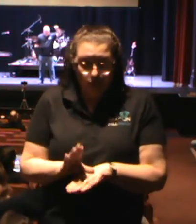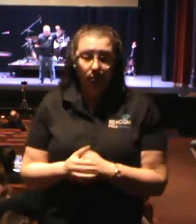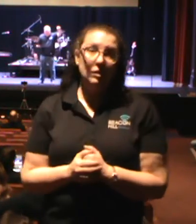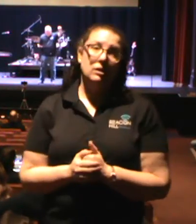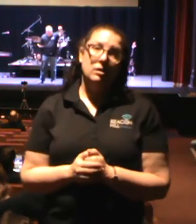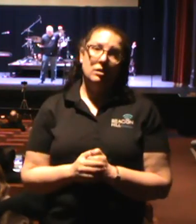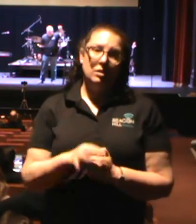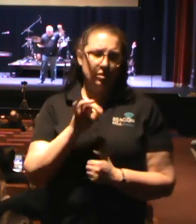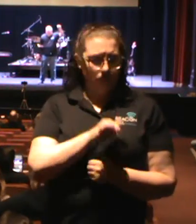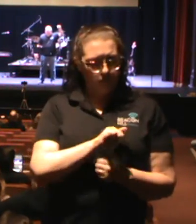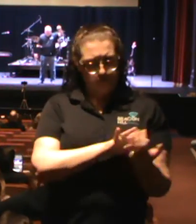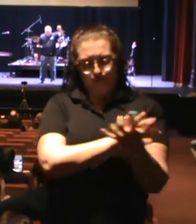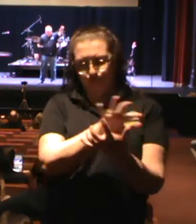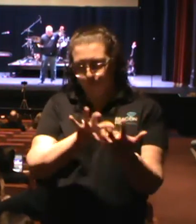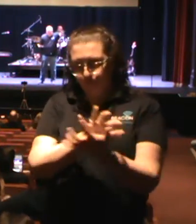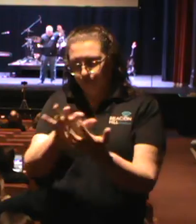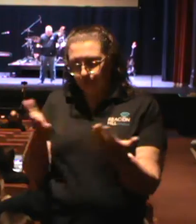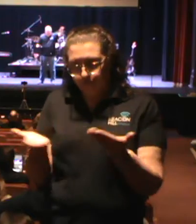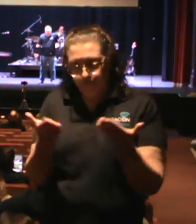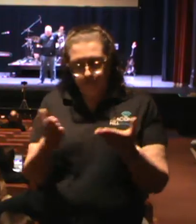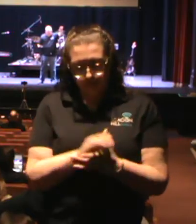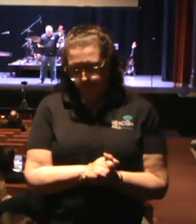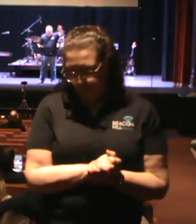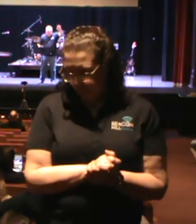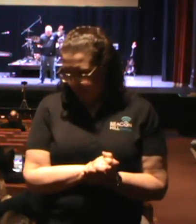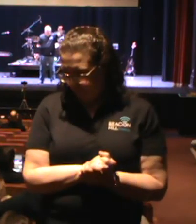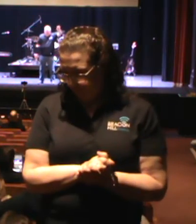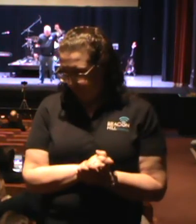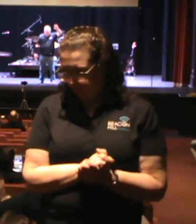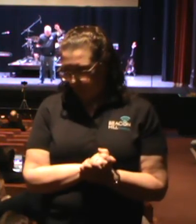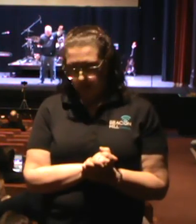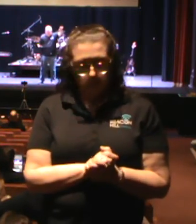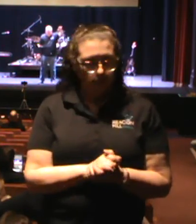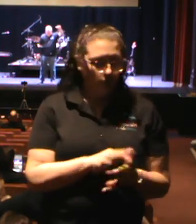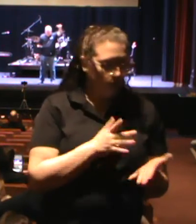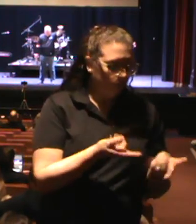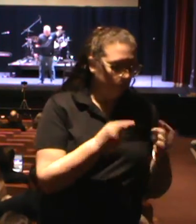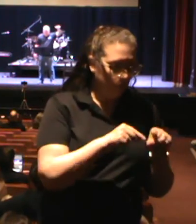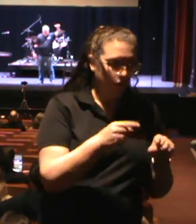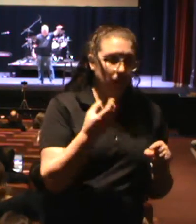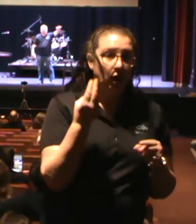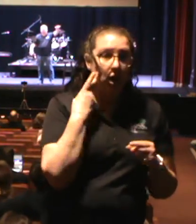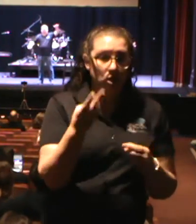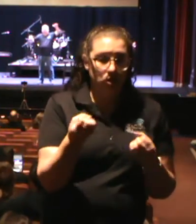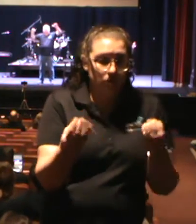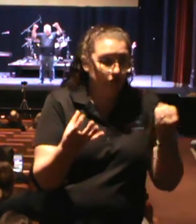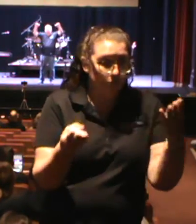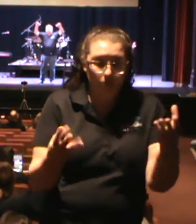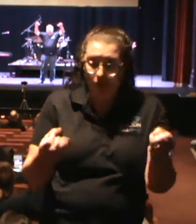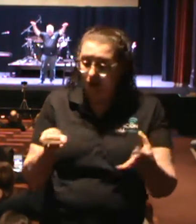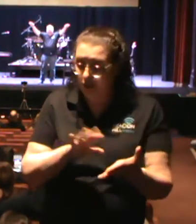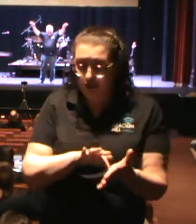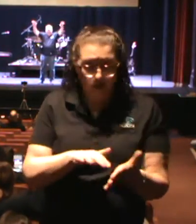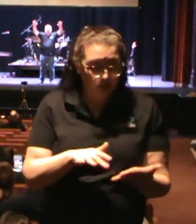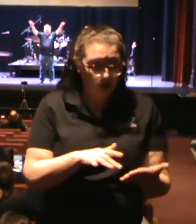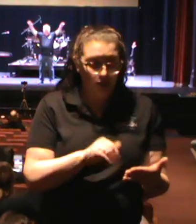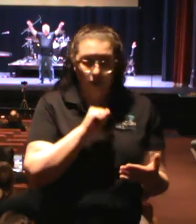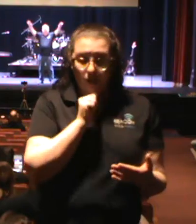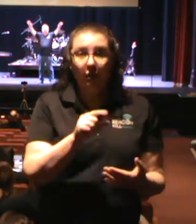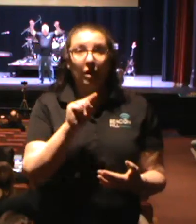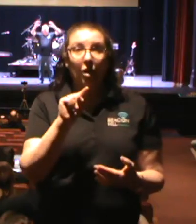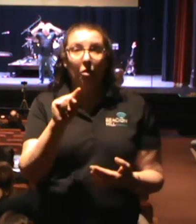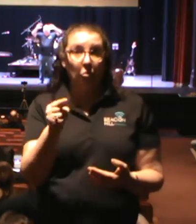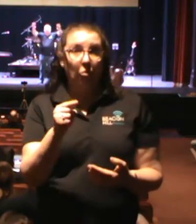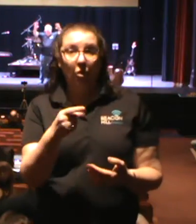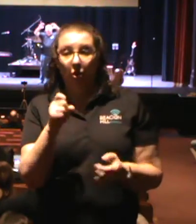ambiguity here. Like, throughout all my studies, not one commentator can say without certainty that this passage was talking about only wives of